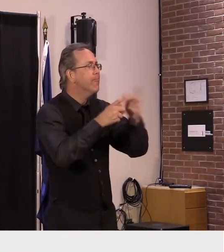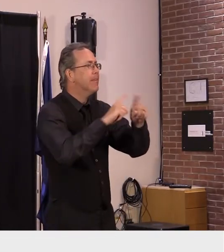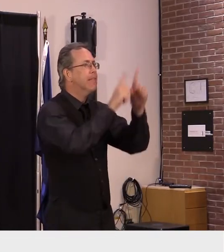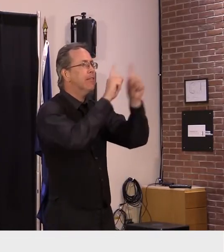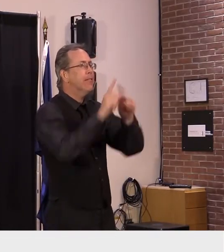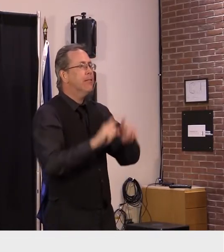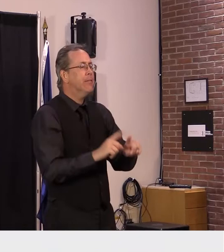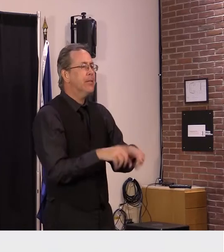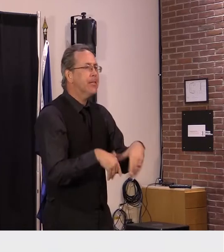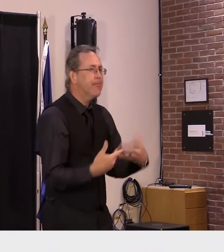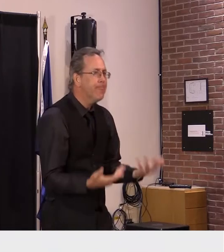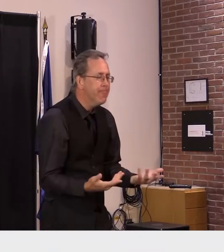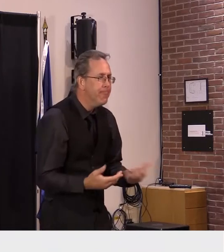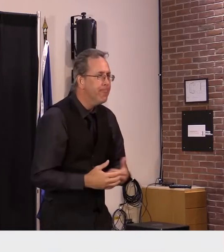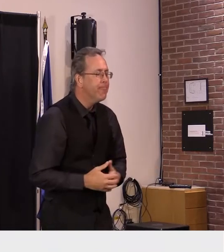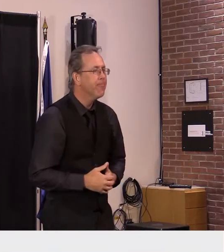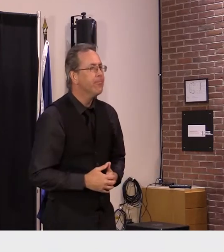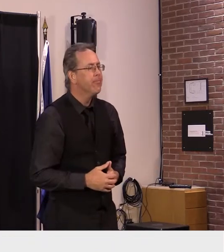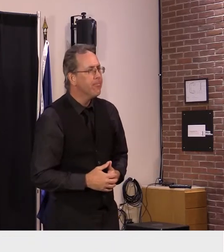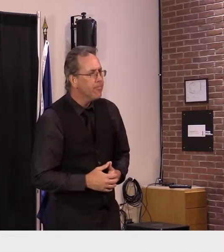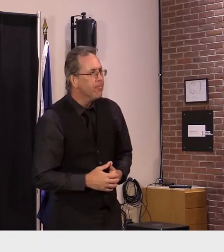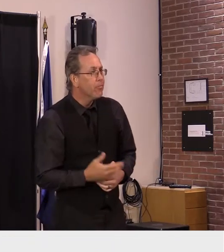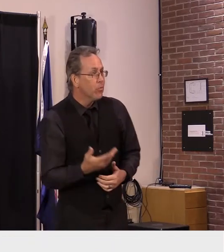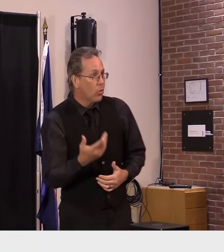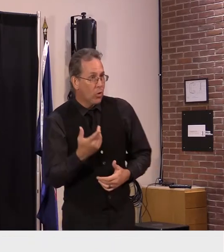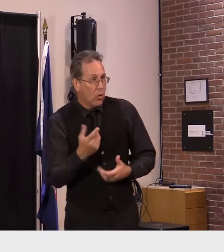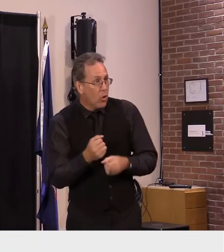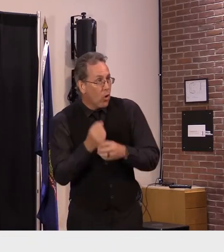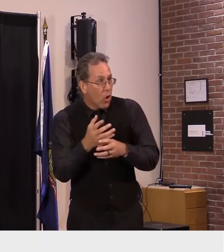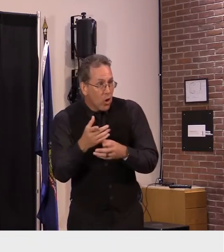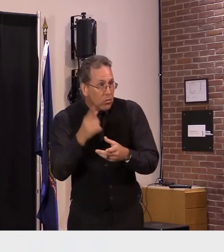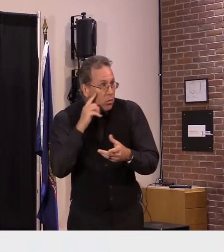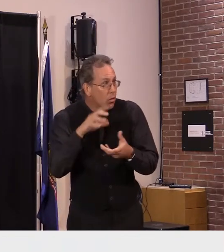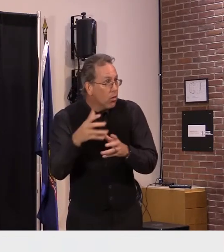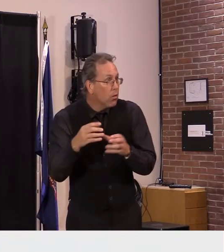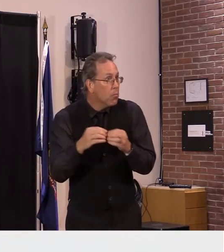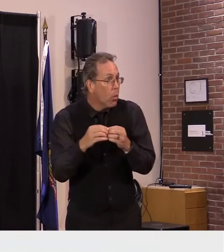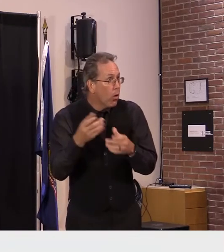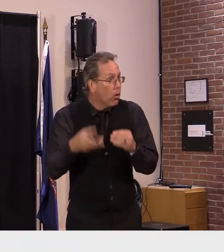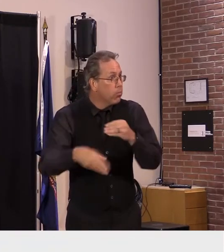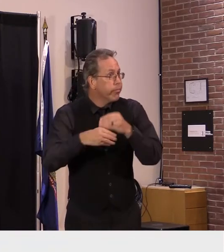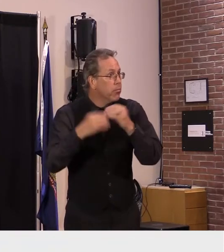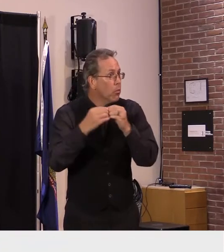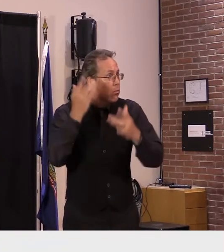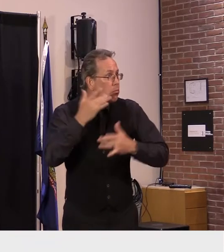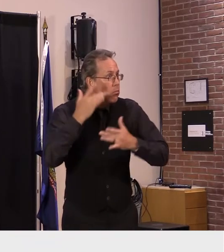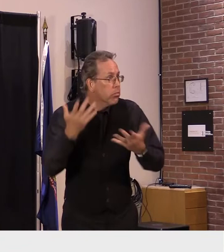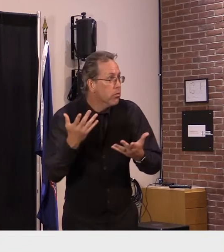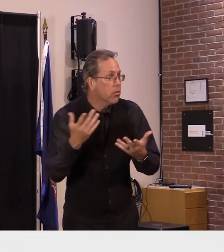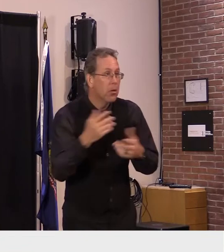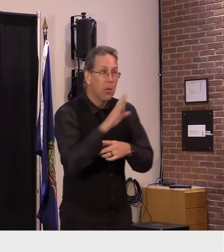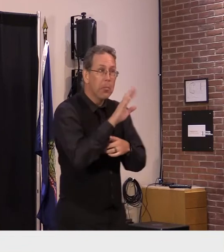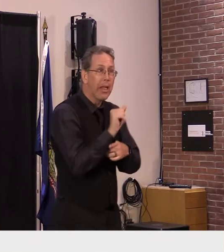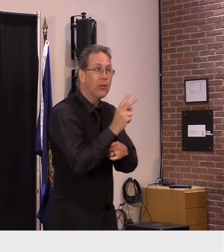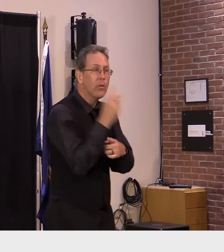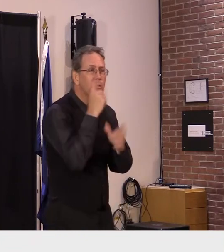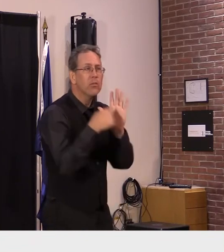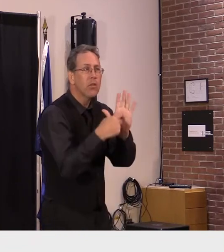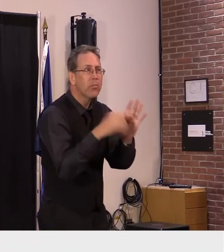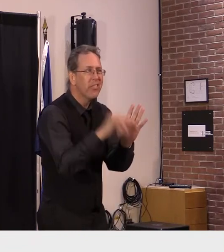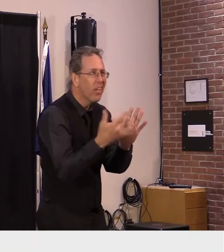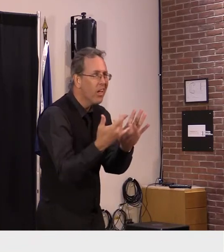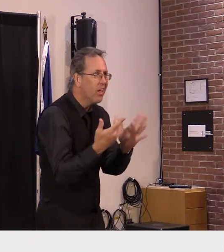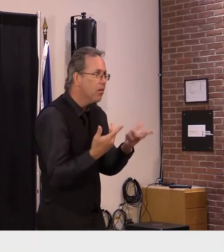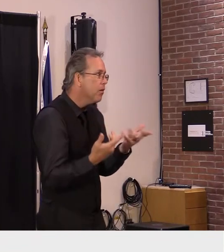causing illness at very high rates as we've seen with ba2 that people owe it to themselves to